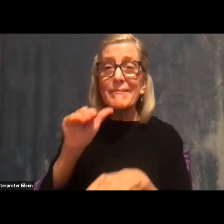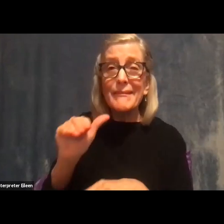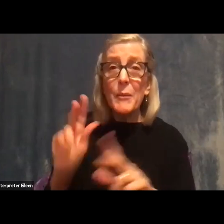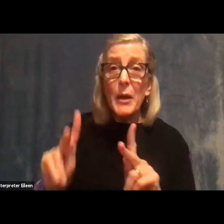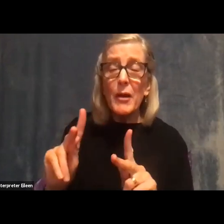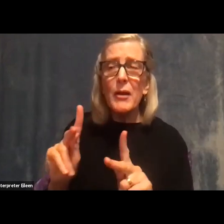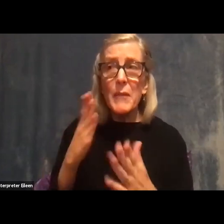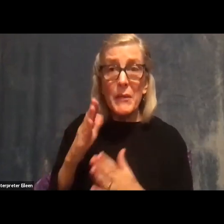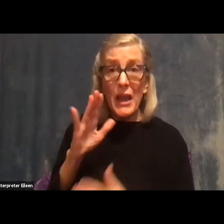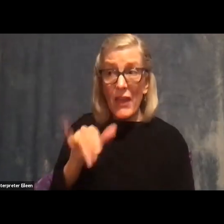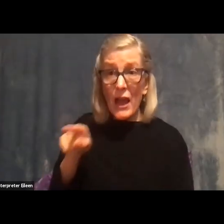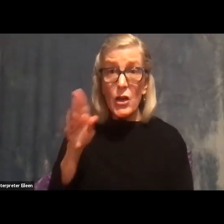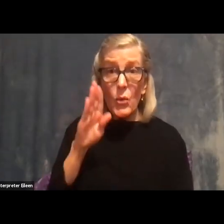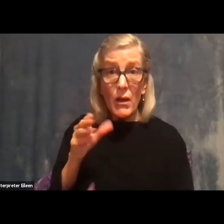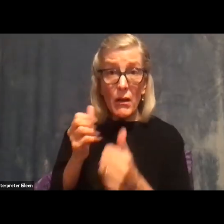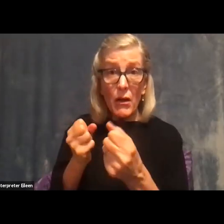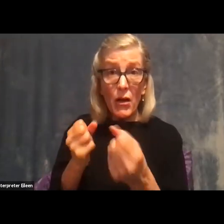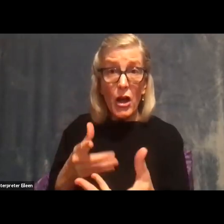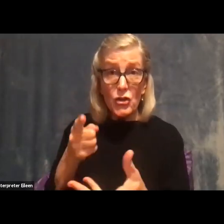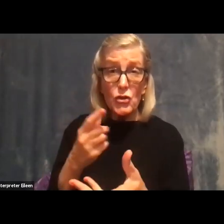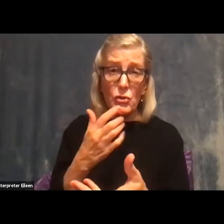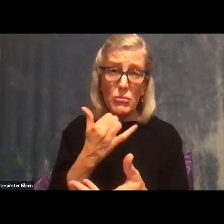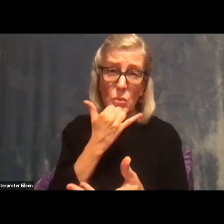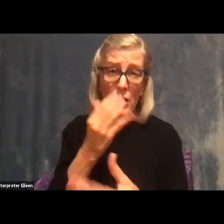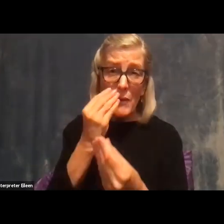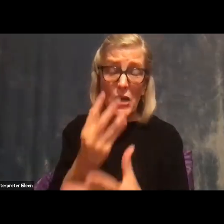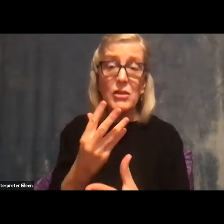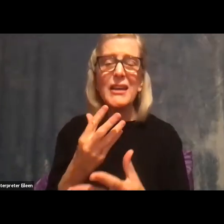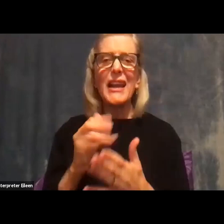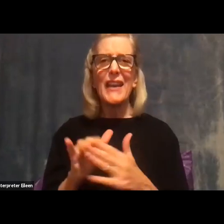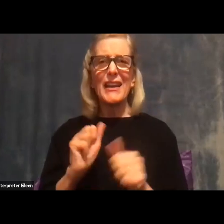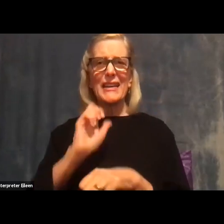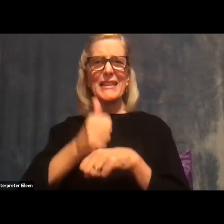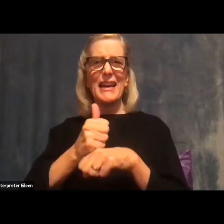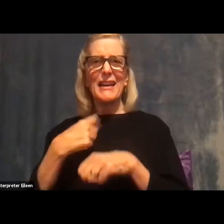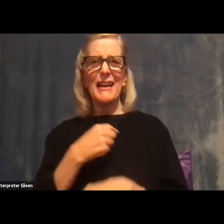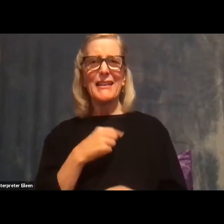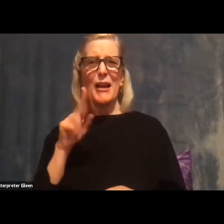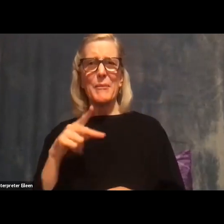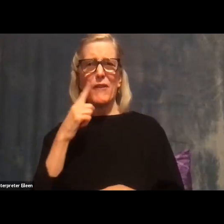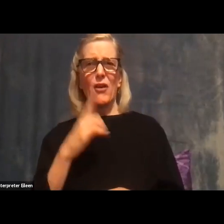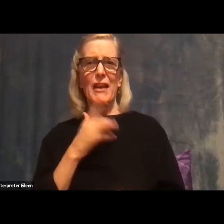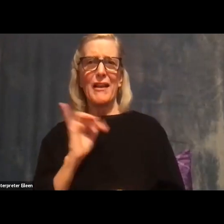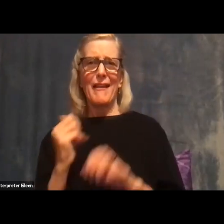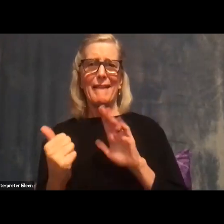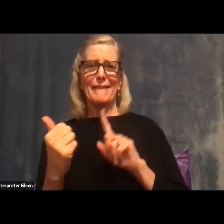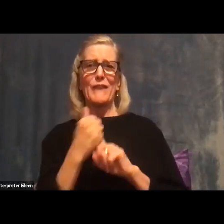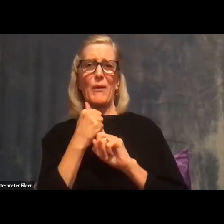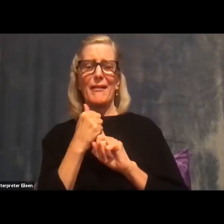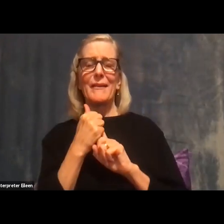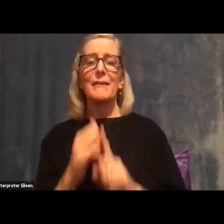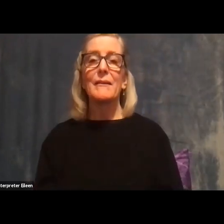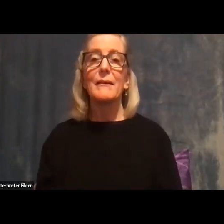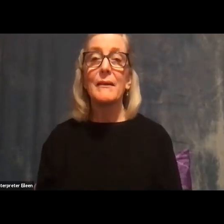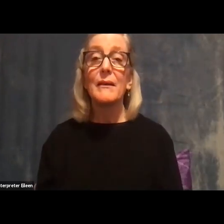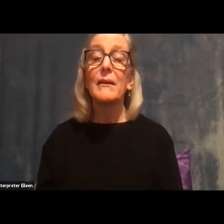can just prime us to think, uh, we may be being fooled. Um, and then just education. We're seeing more of that happening. I feel a little bit